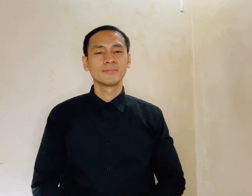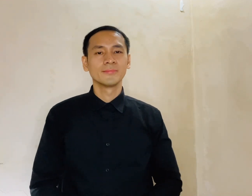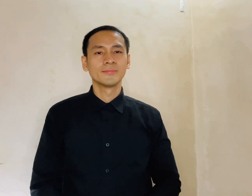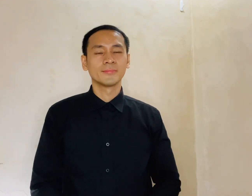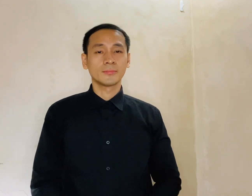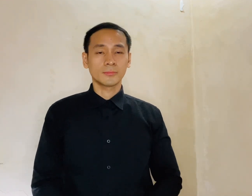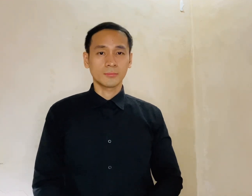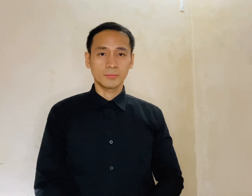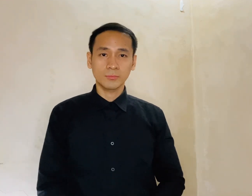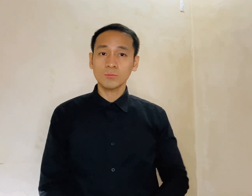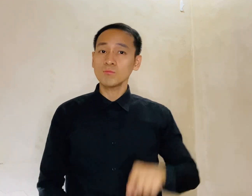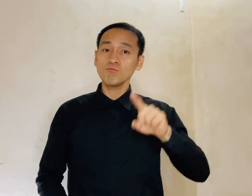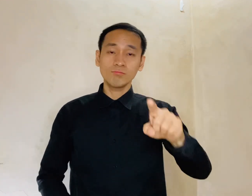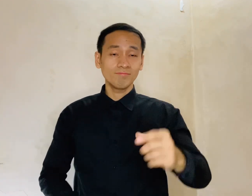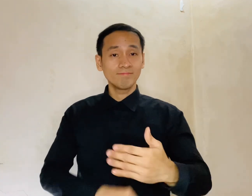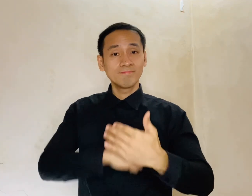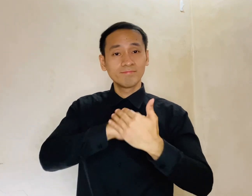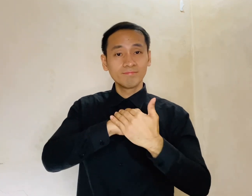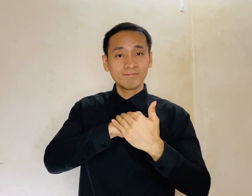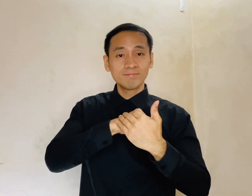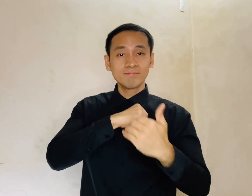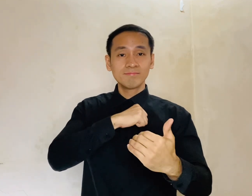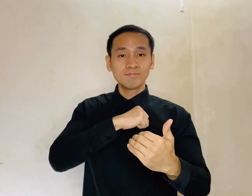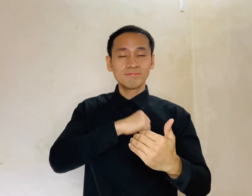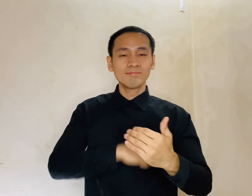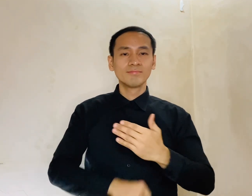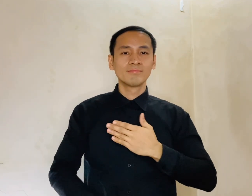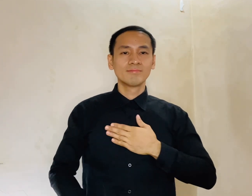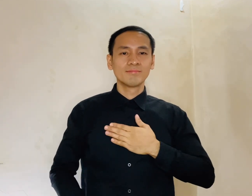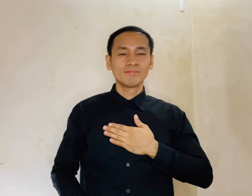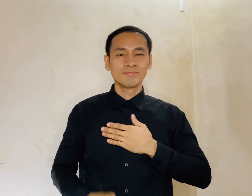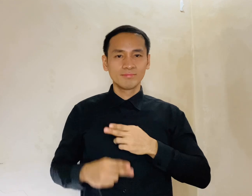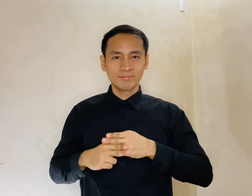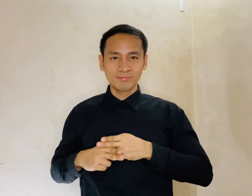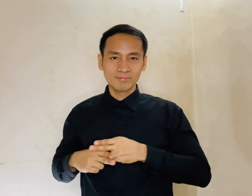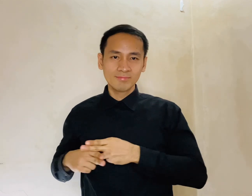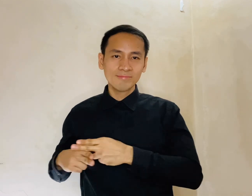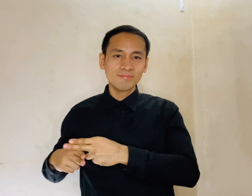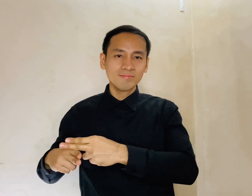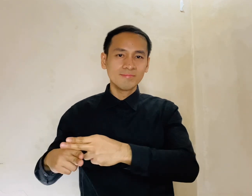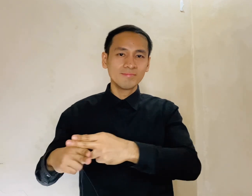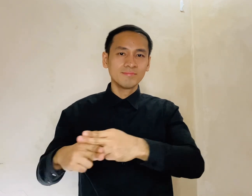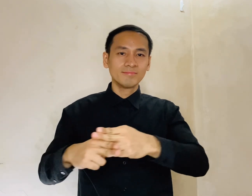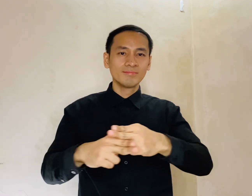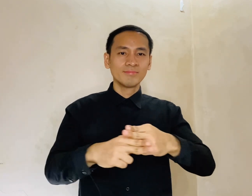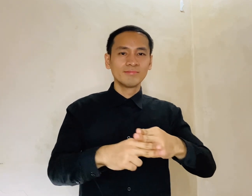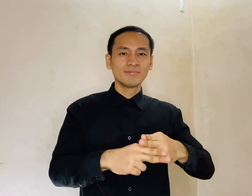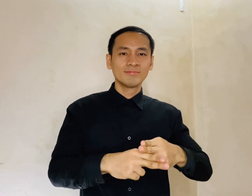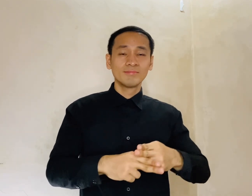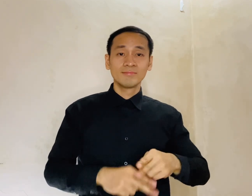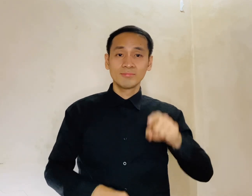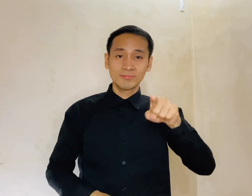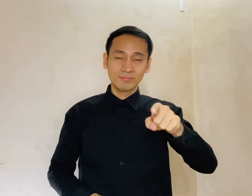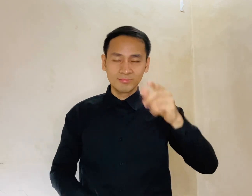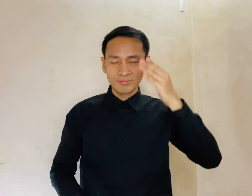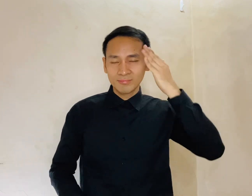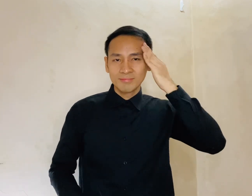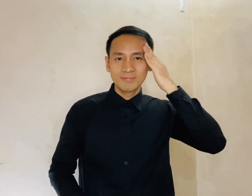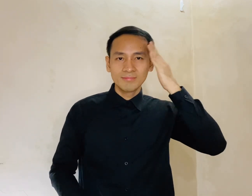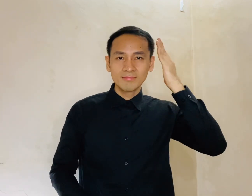You just call up my name And you know